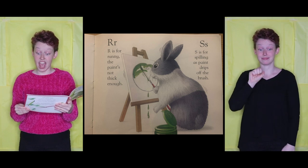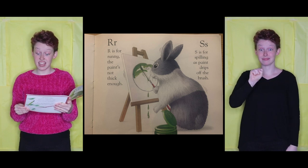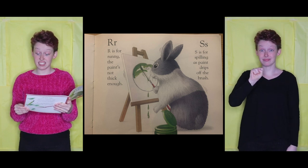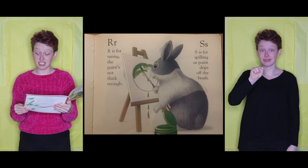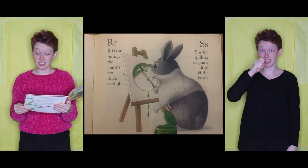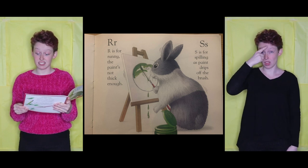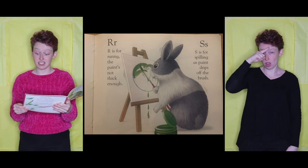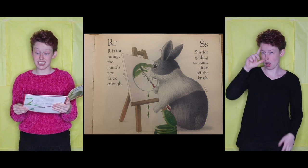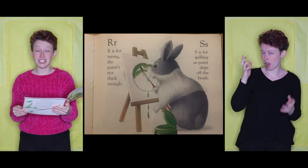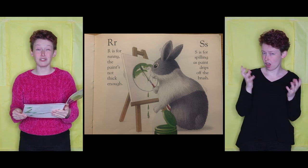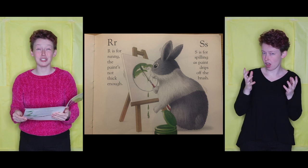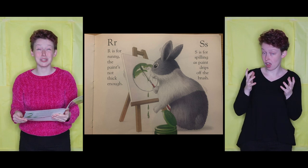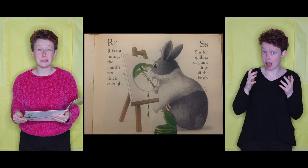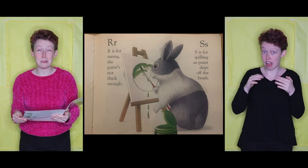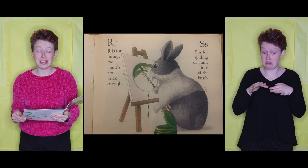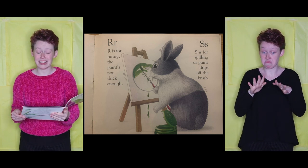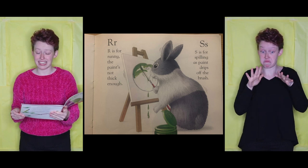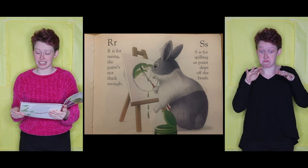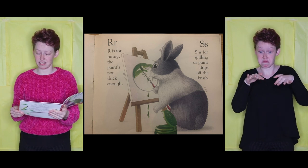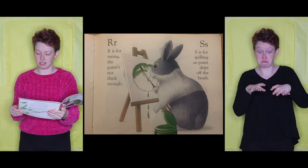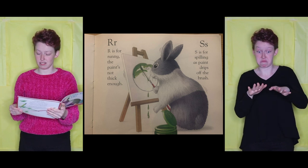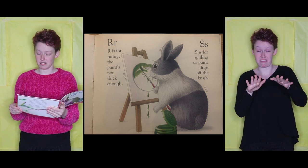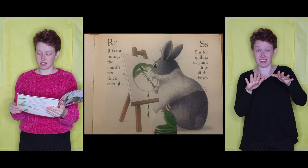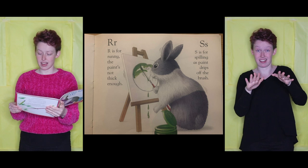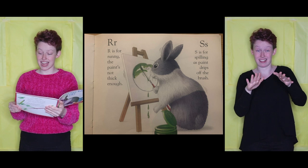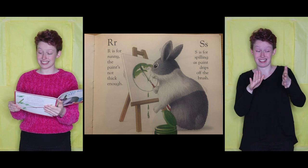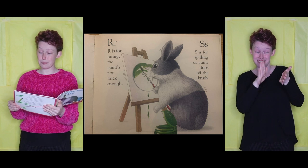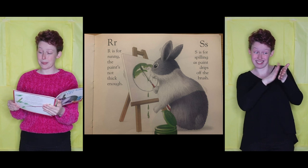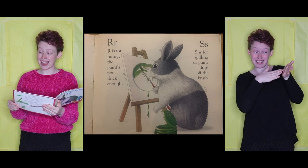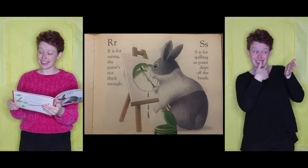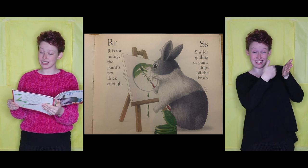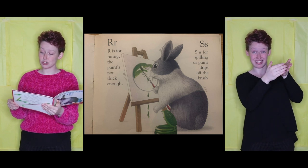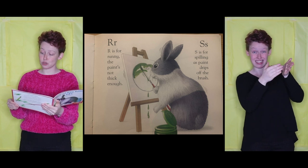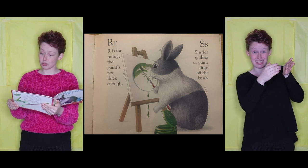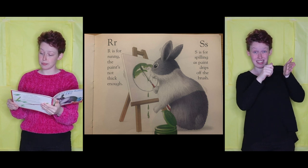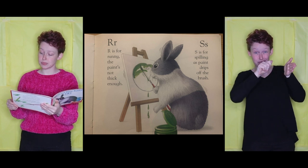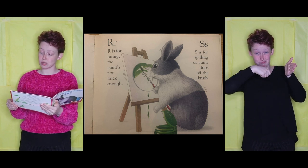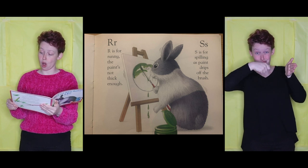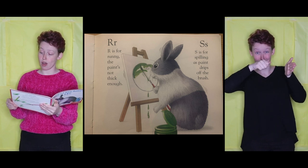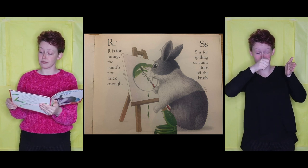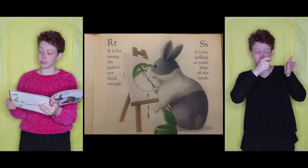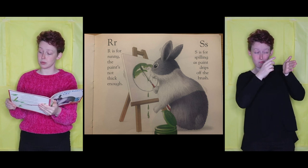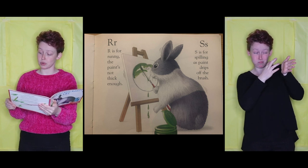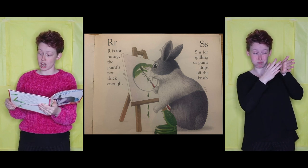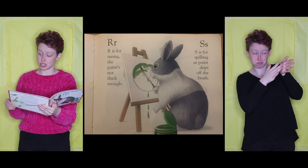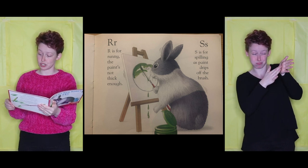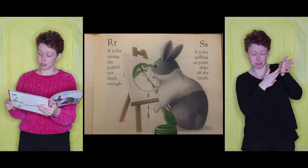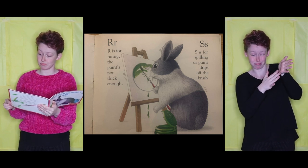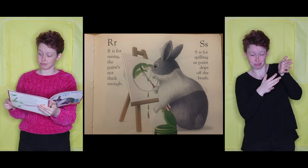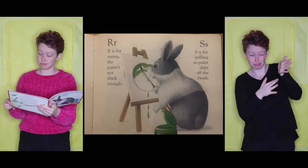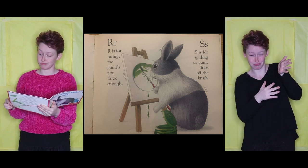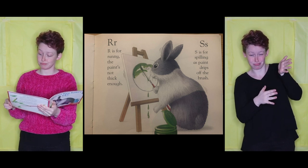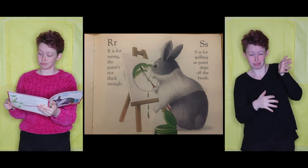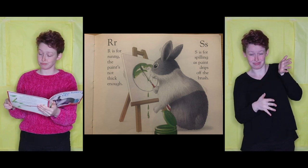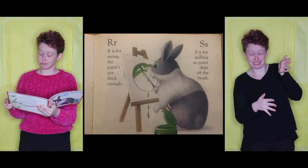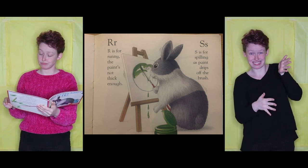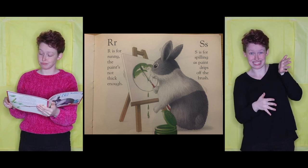S is for Spilling, as the paint drips off the brush.